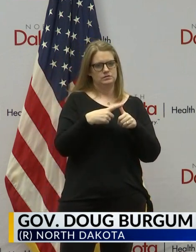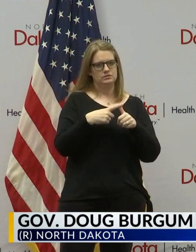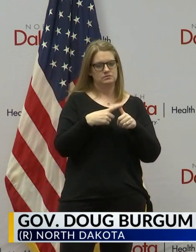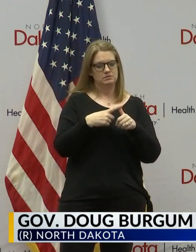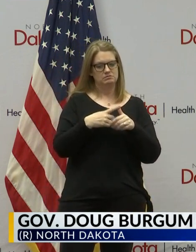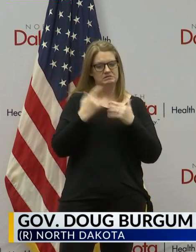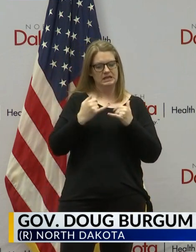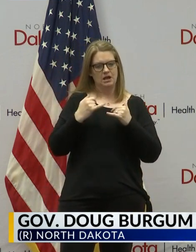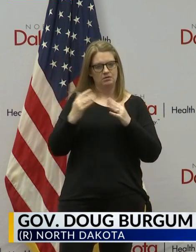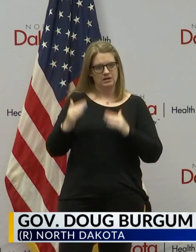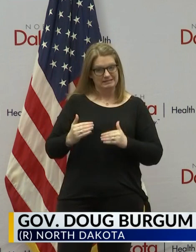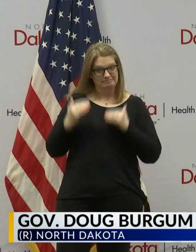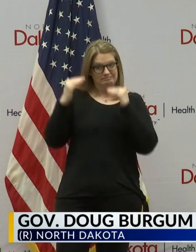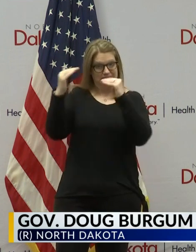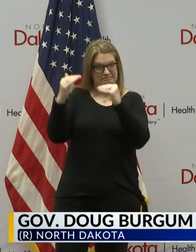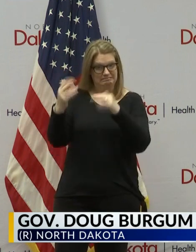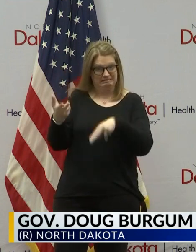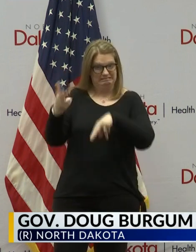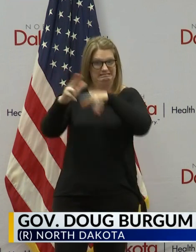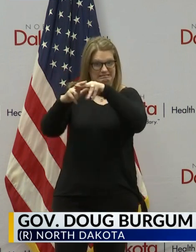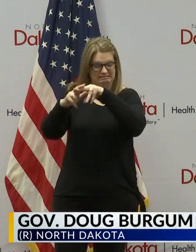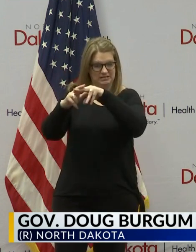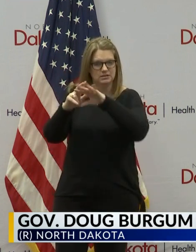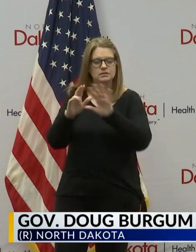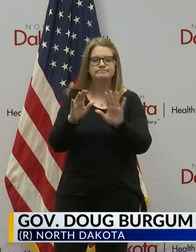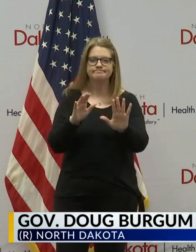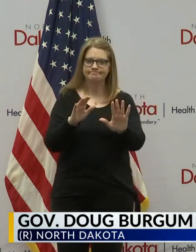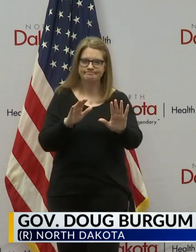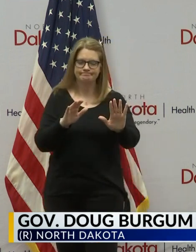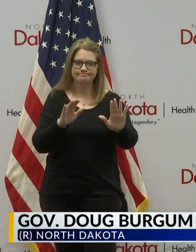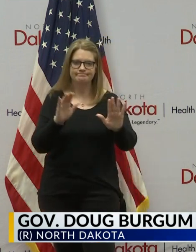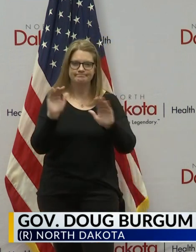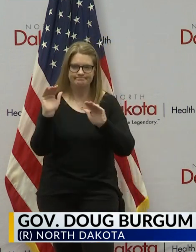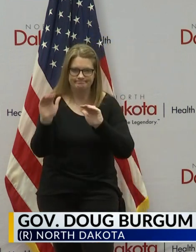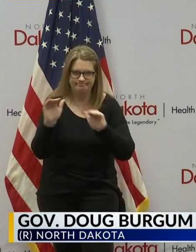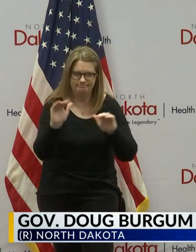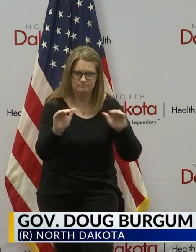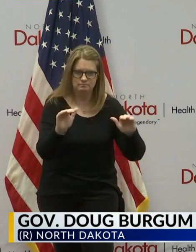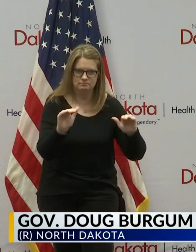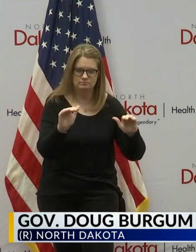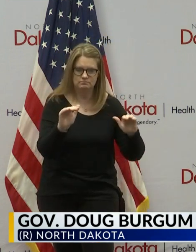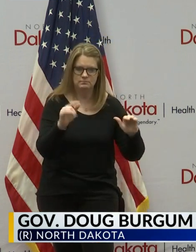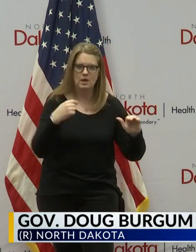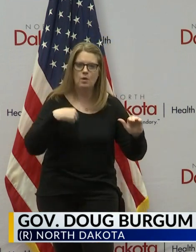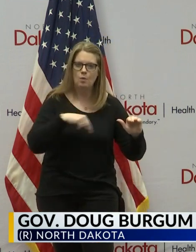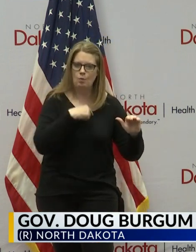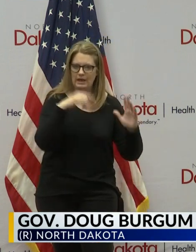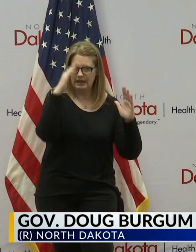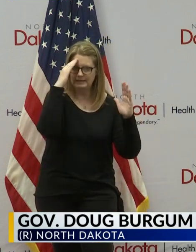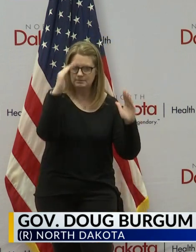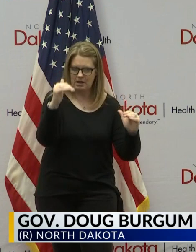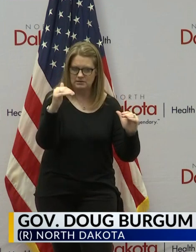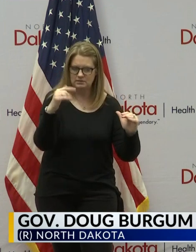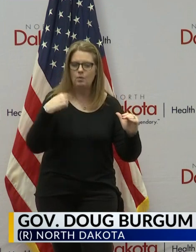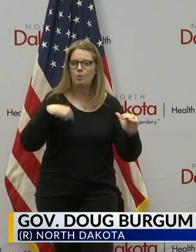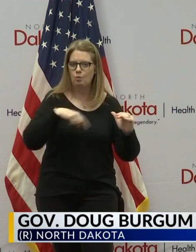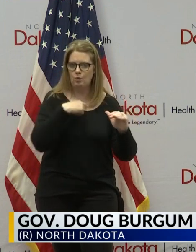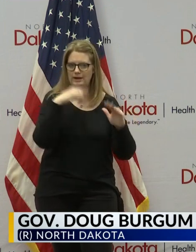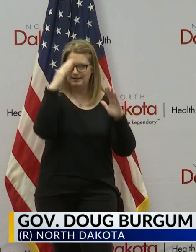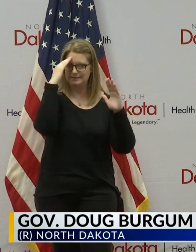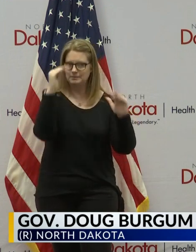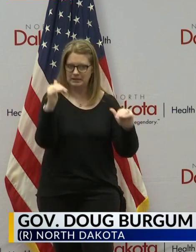significant increase is assure everyone that this is the moment that we expected to happen as we talked about before